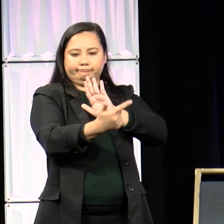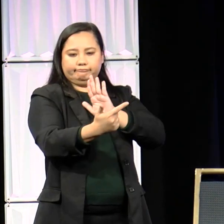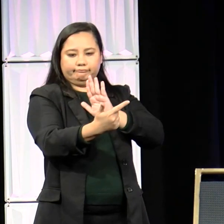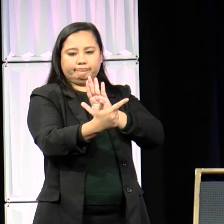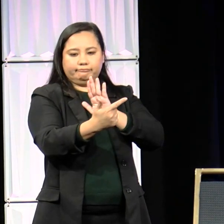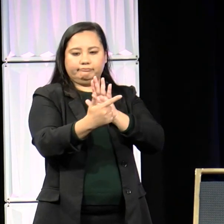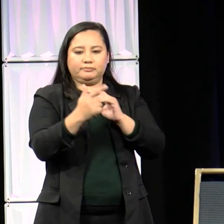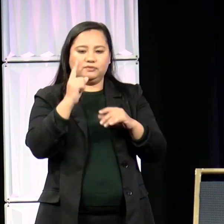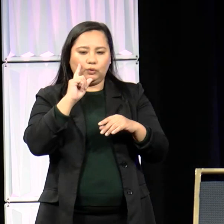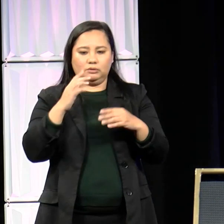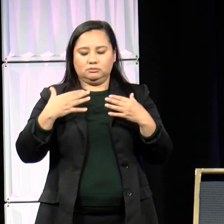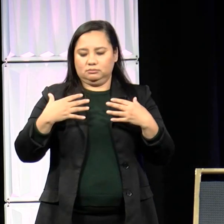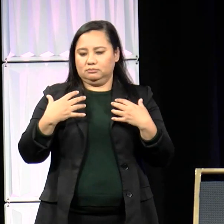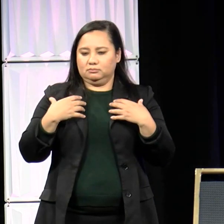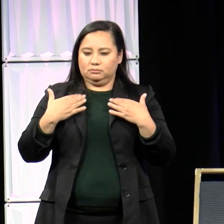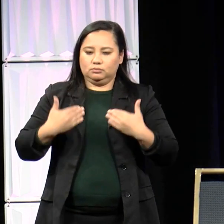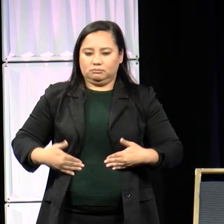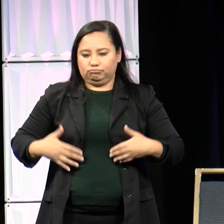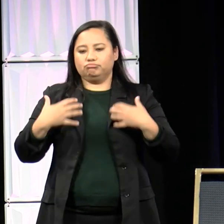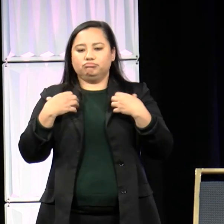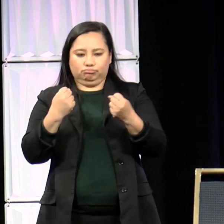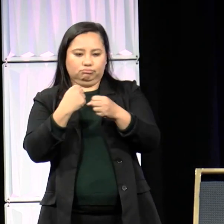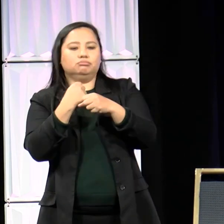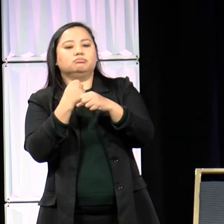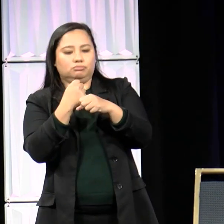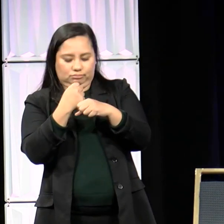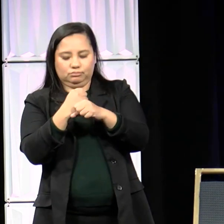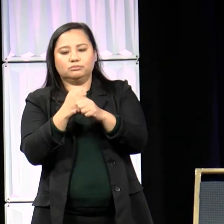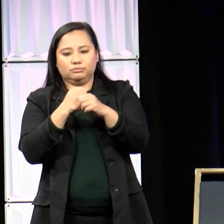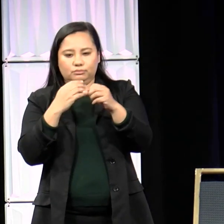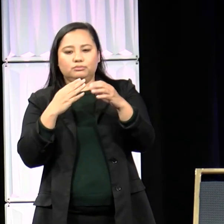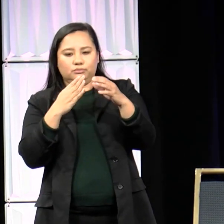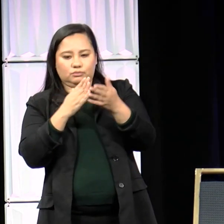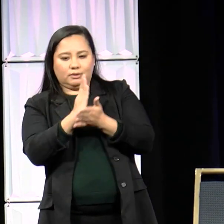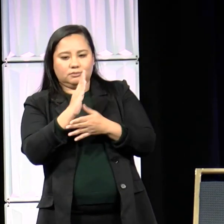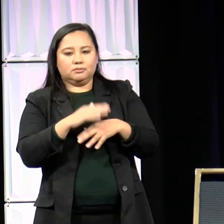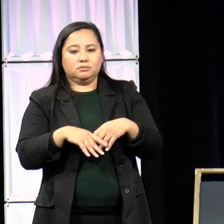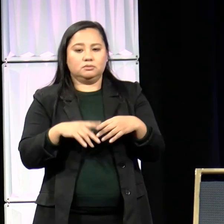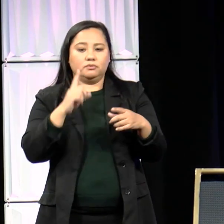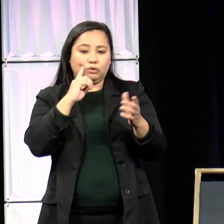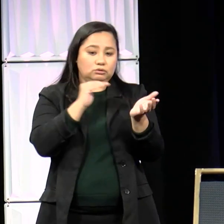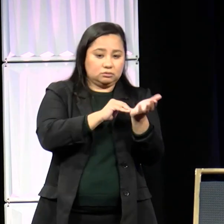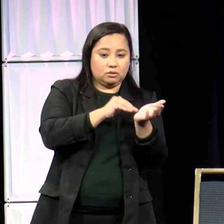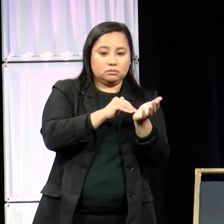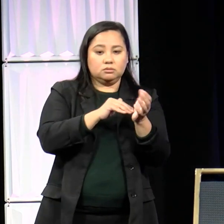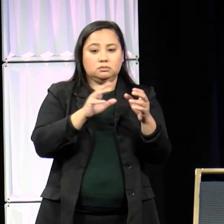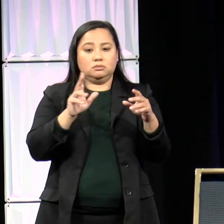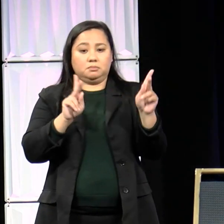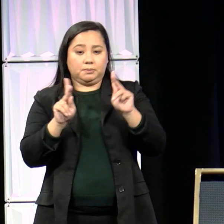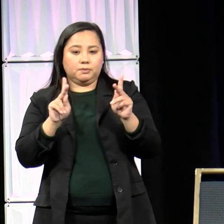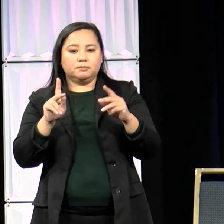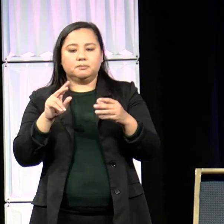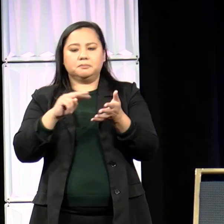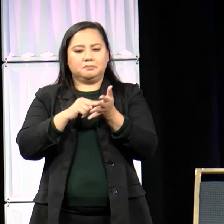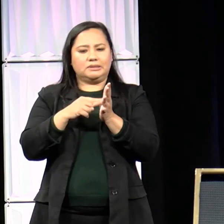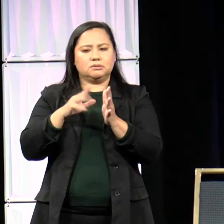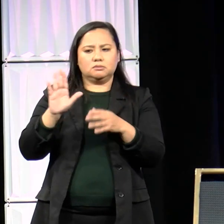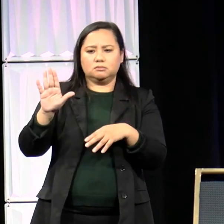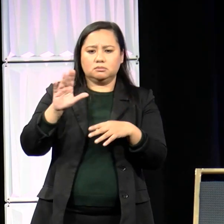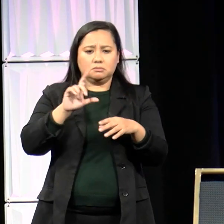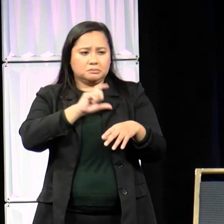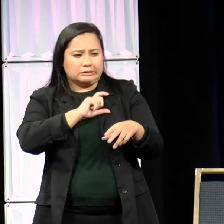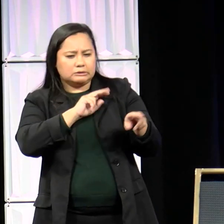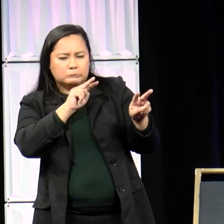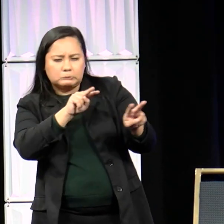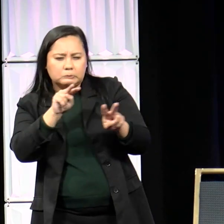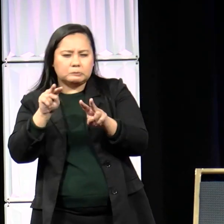people and for medical providers. This entails a divestment in policing, surveillance, and military funding, and additional investment in